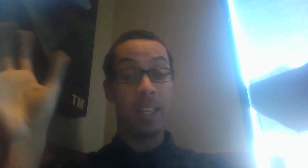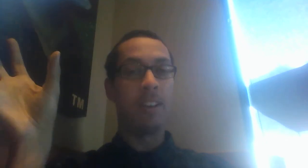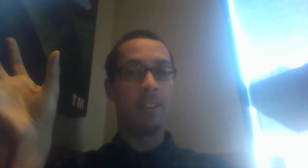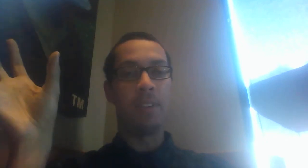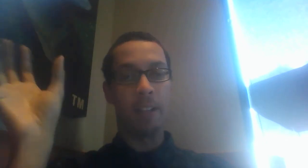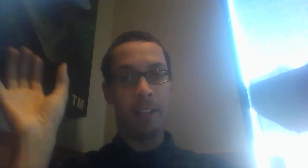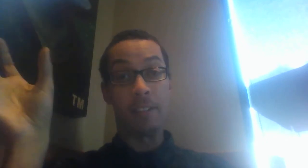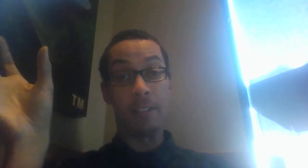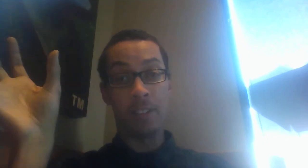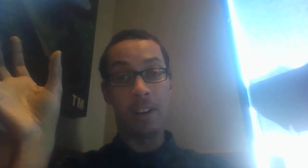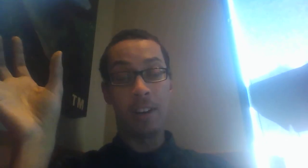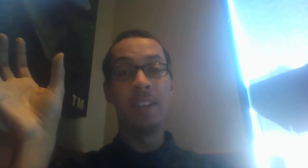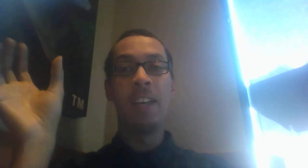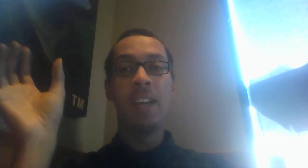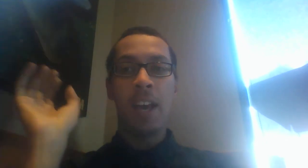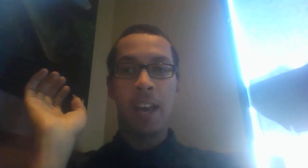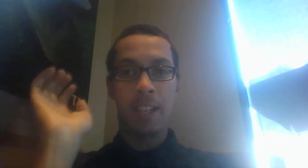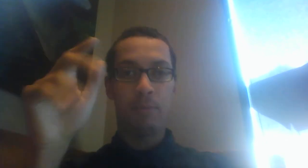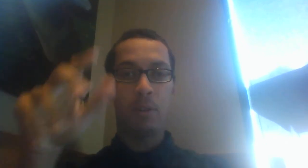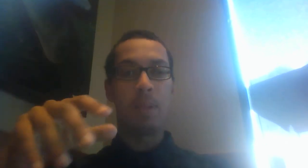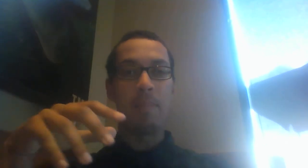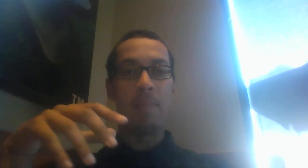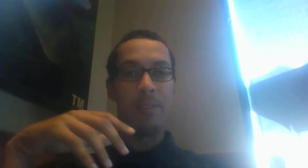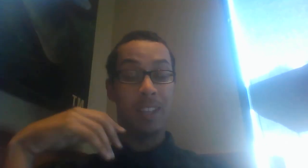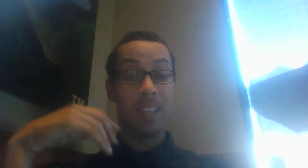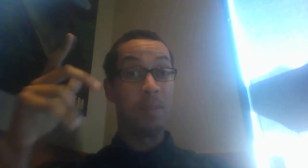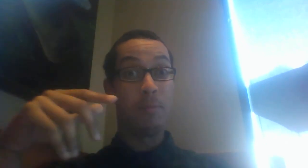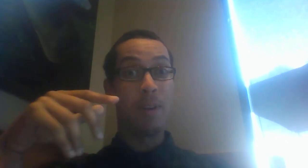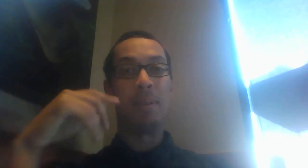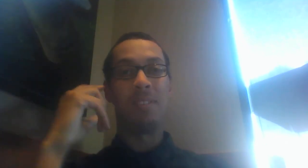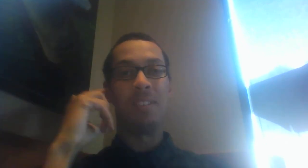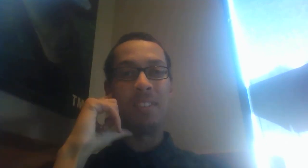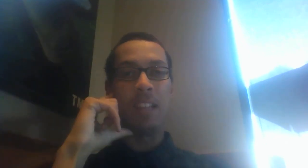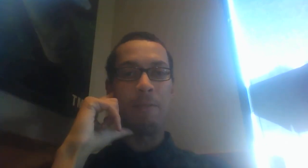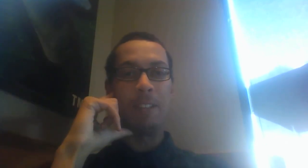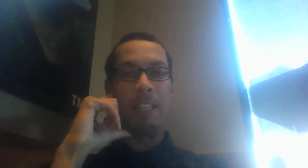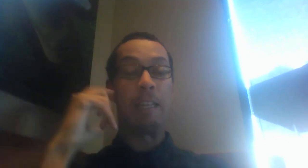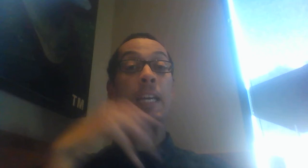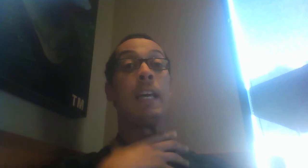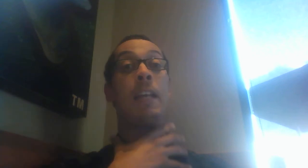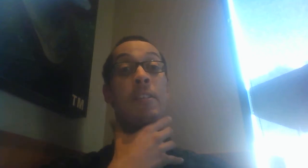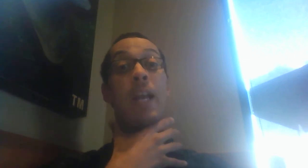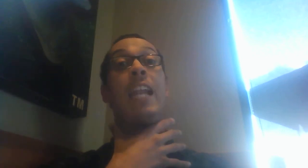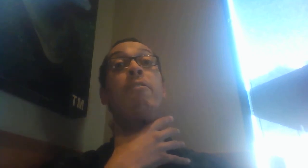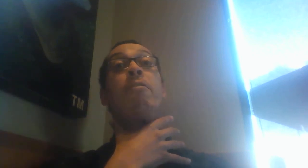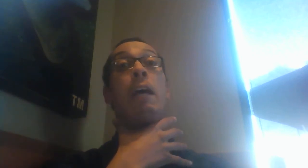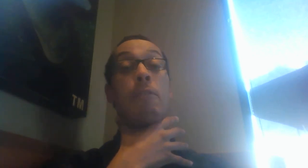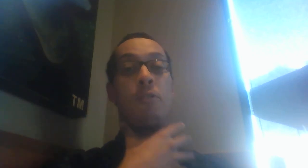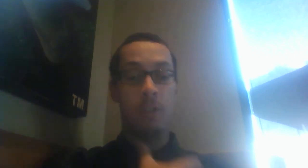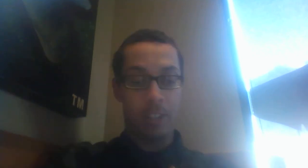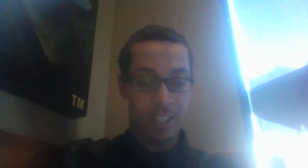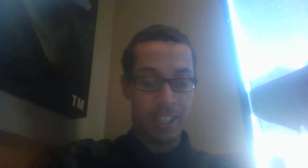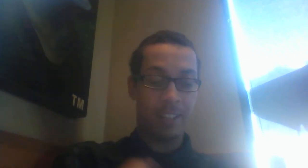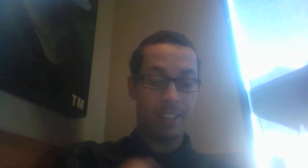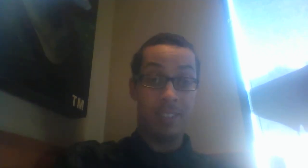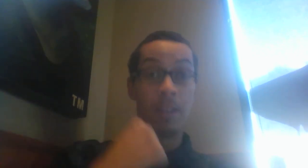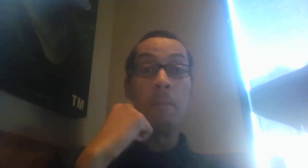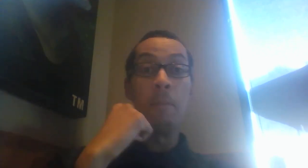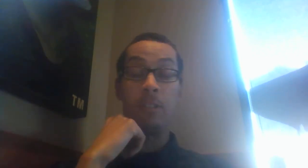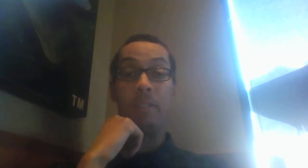yeah, the villain at the start, and they throw blackberries at him, the rabbits and stuff, and then he gets into an anaphylactic shock and then has to put something